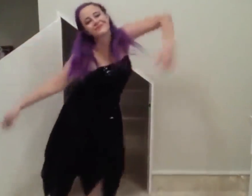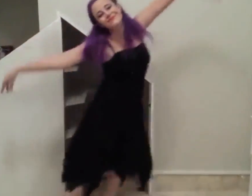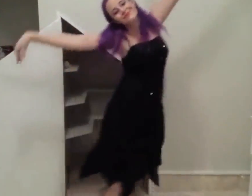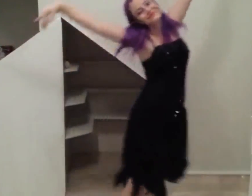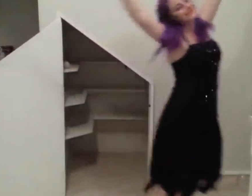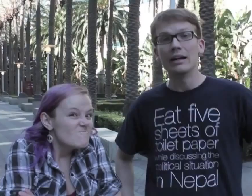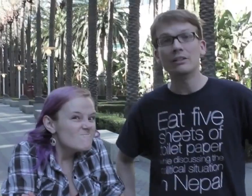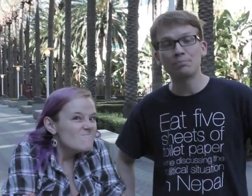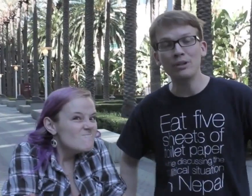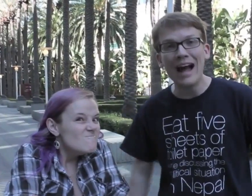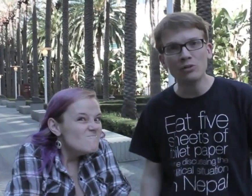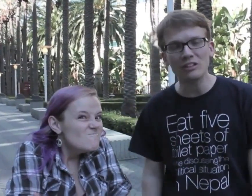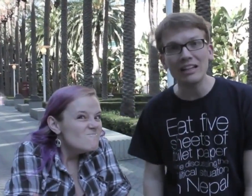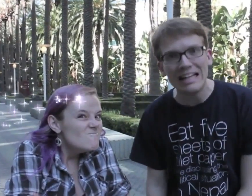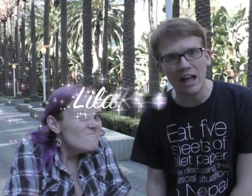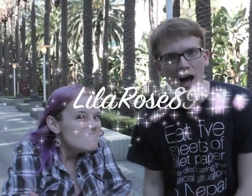It's pronounced Leela!